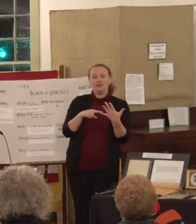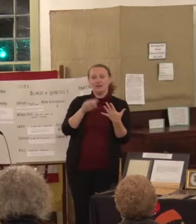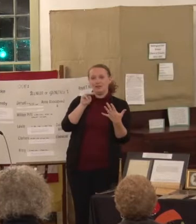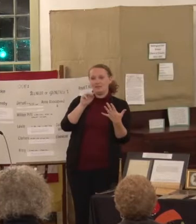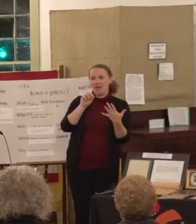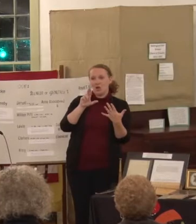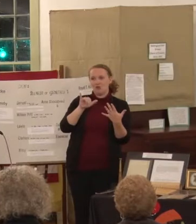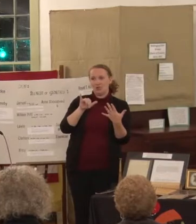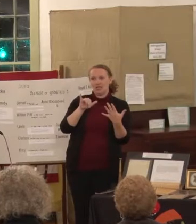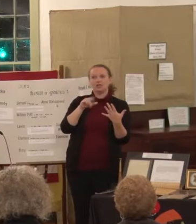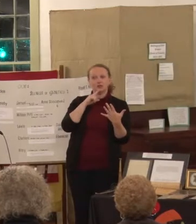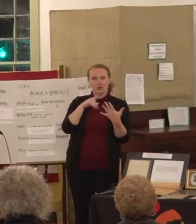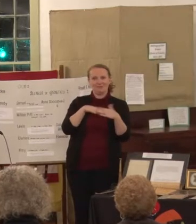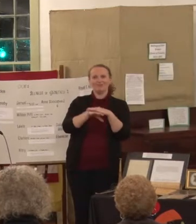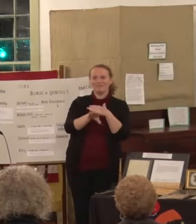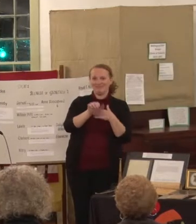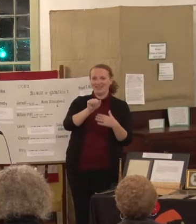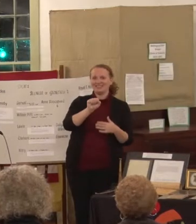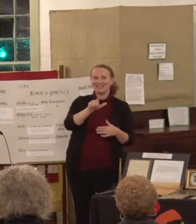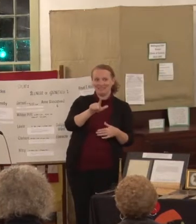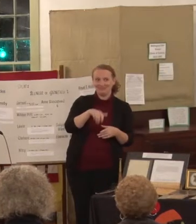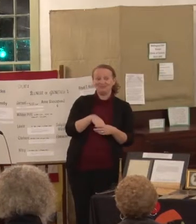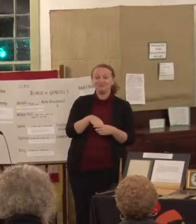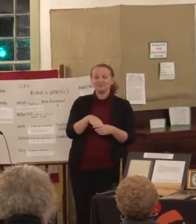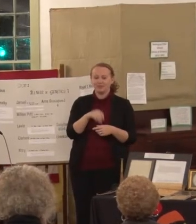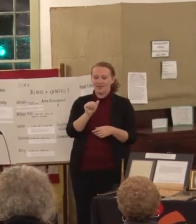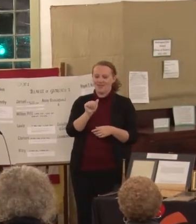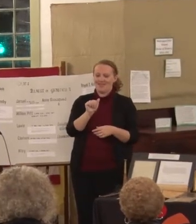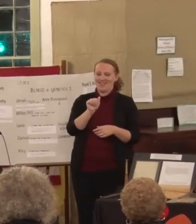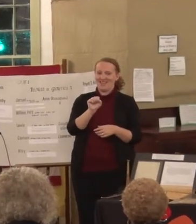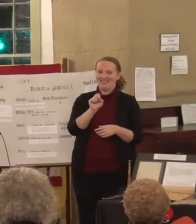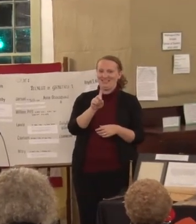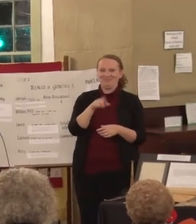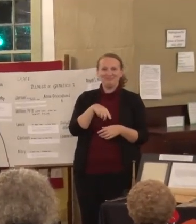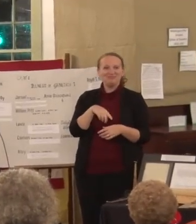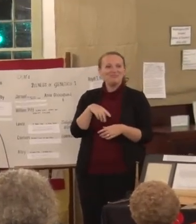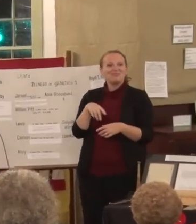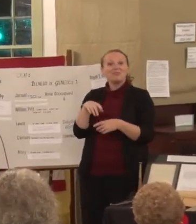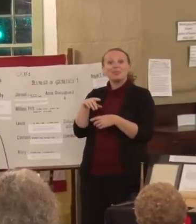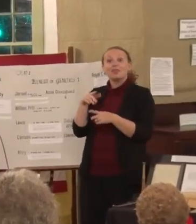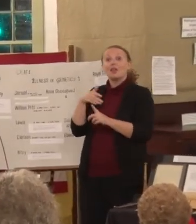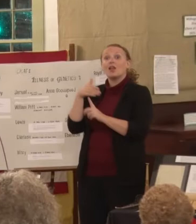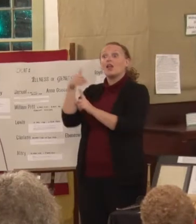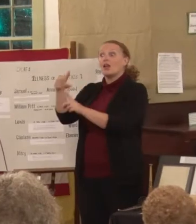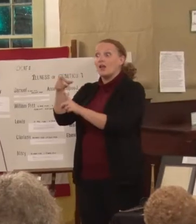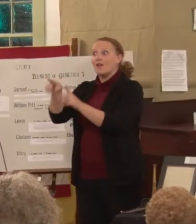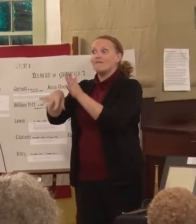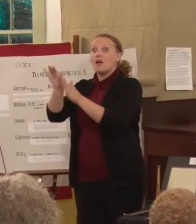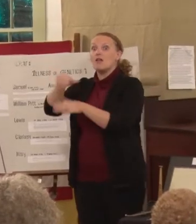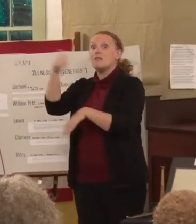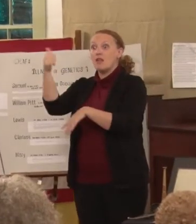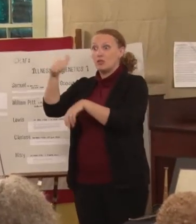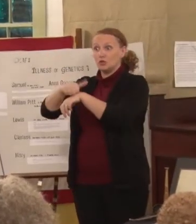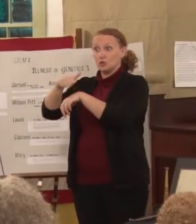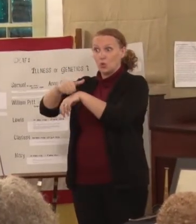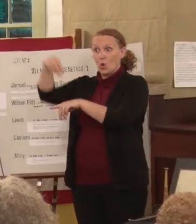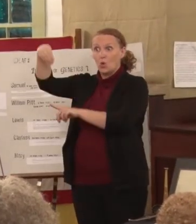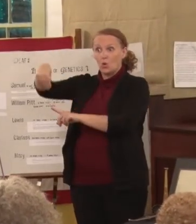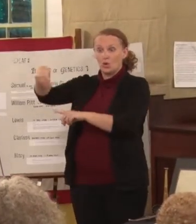And then a little further, we found the gravestone of Royal Thomas Collick. Royal Thomas